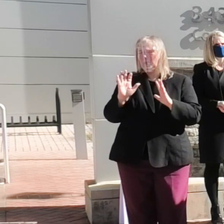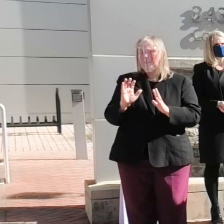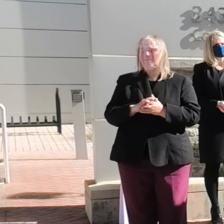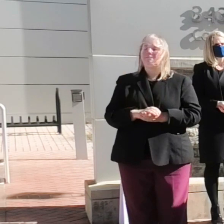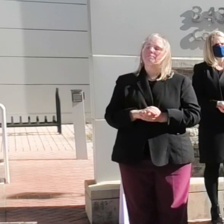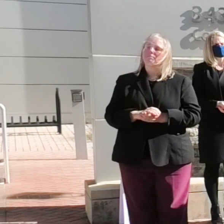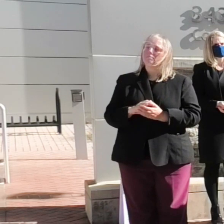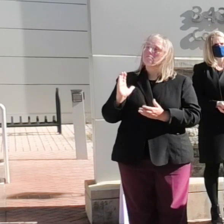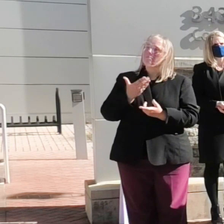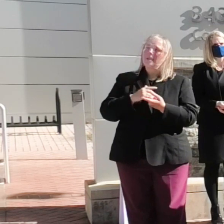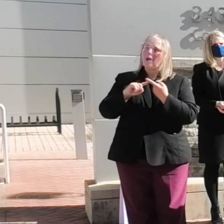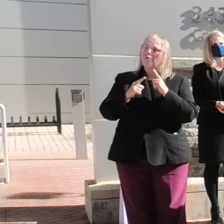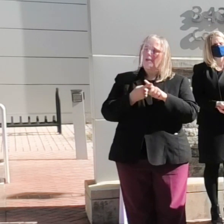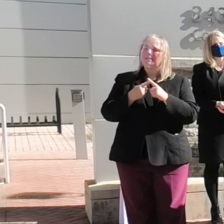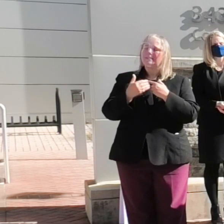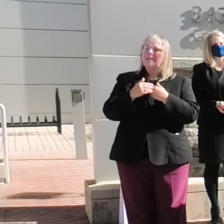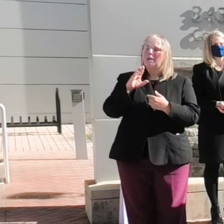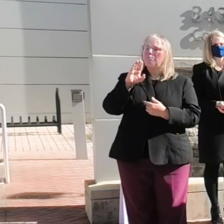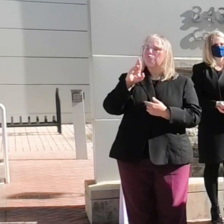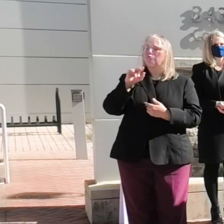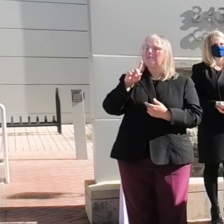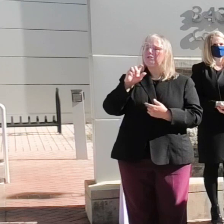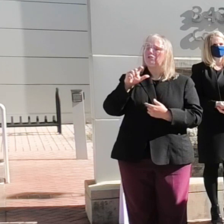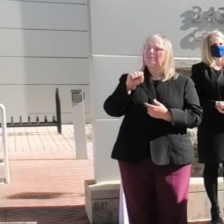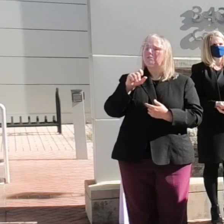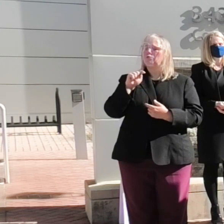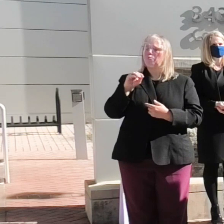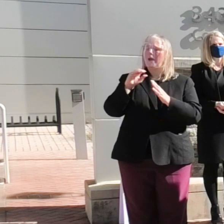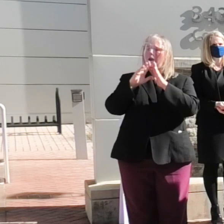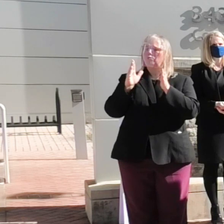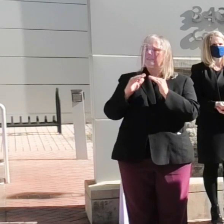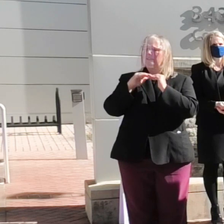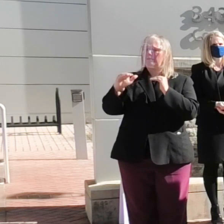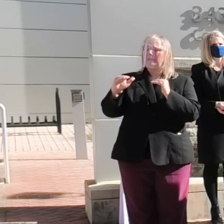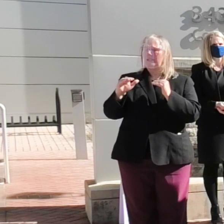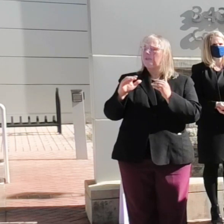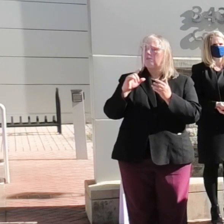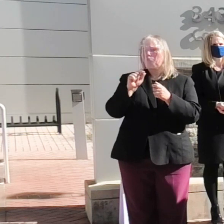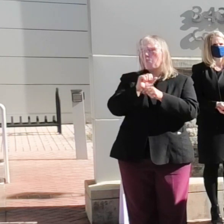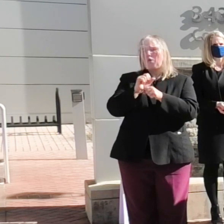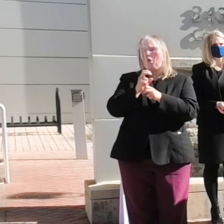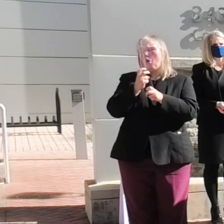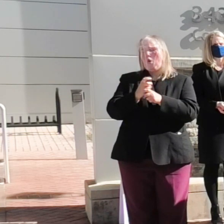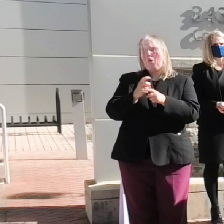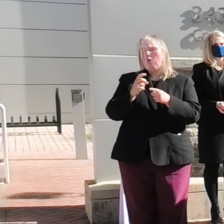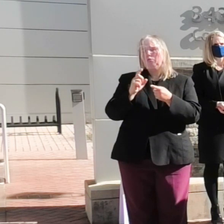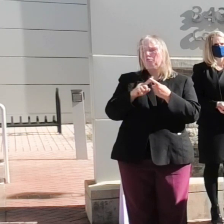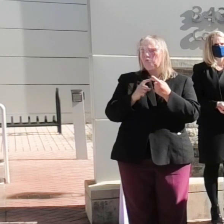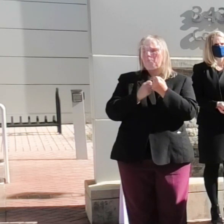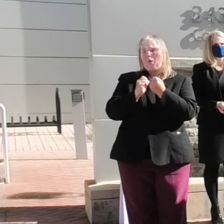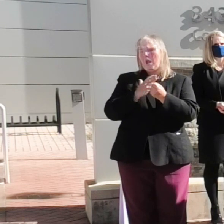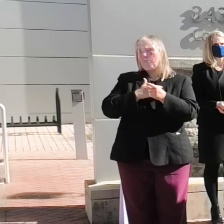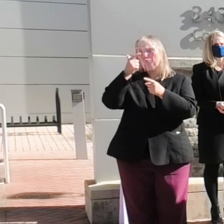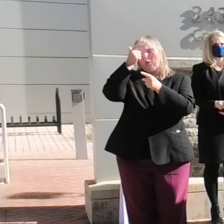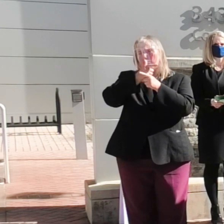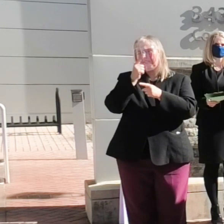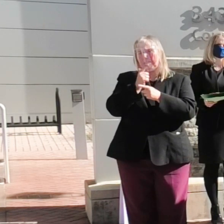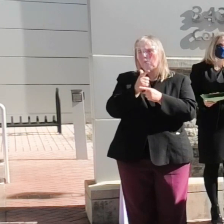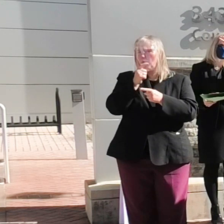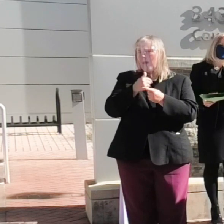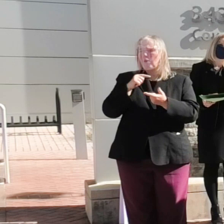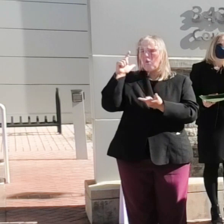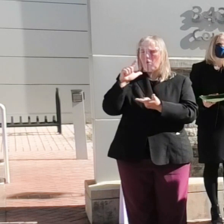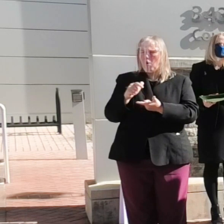Our friends at Bridges to Housing Stability, who are working hard to support our brothers and sisters, who have lower